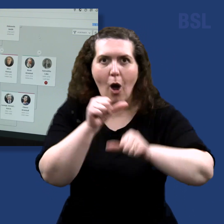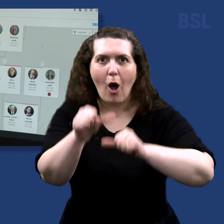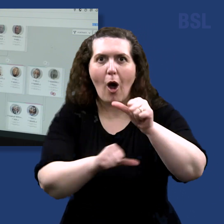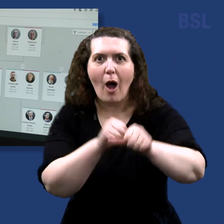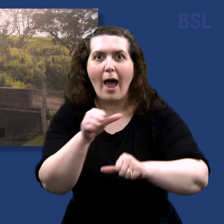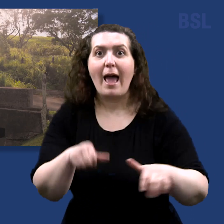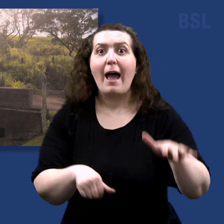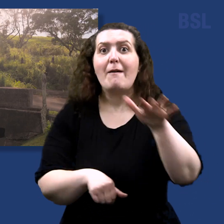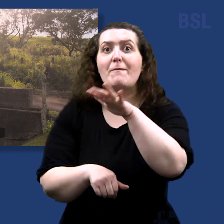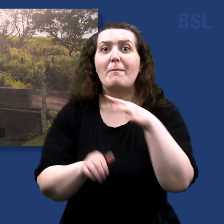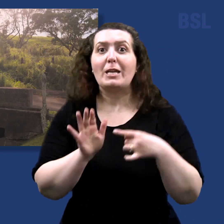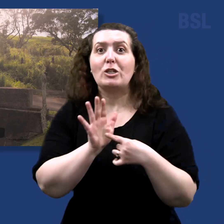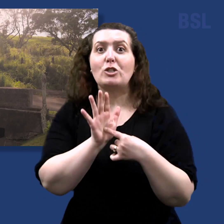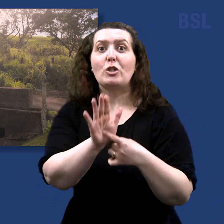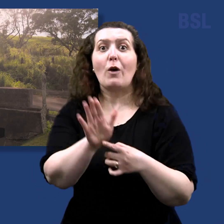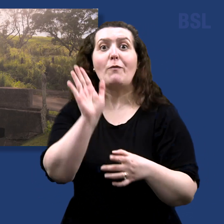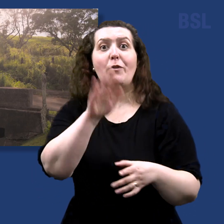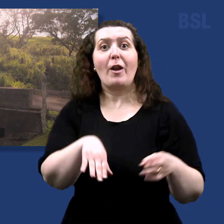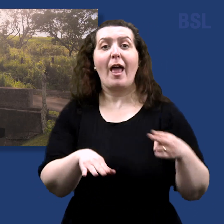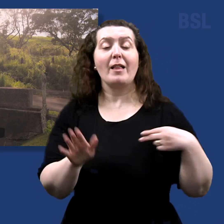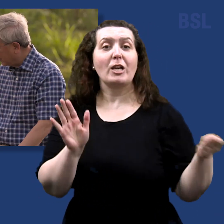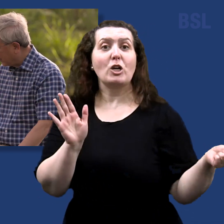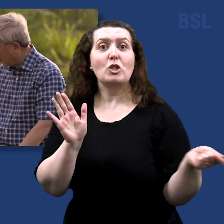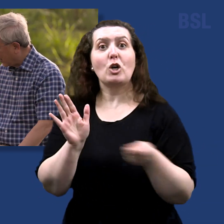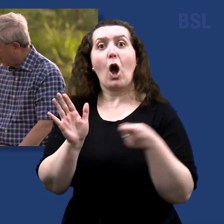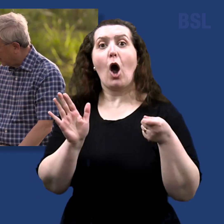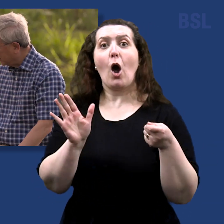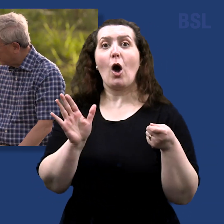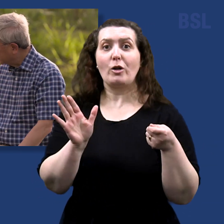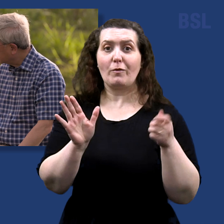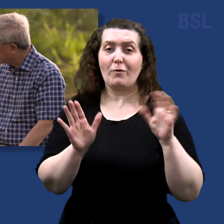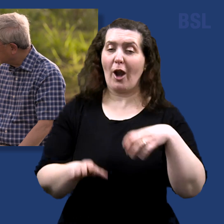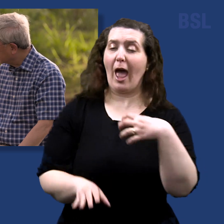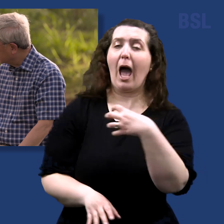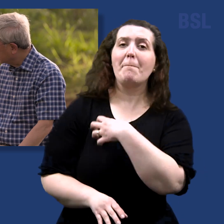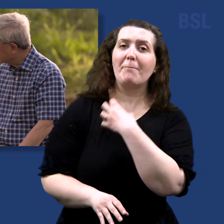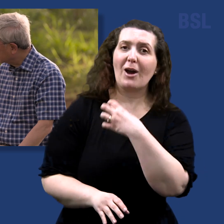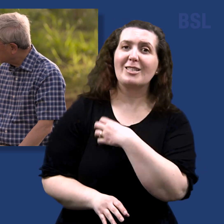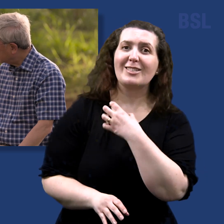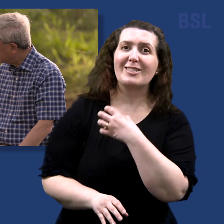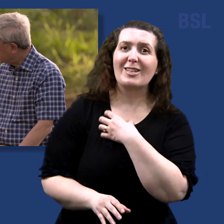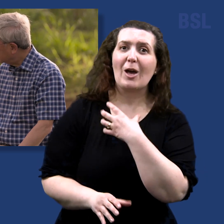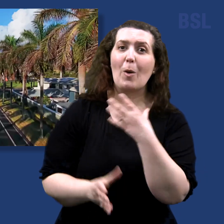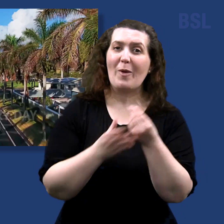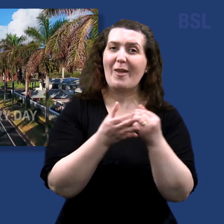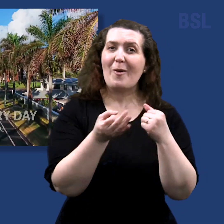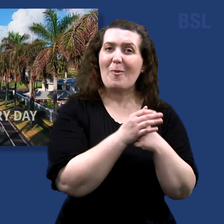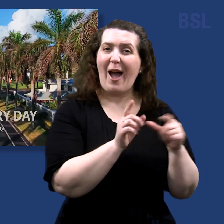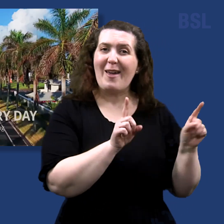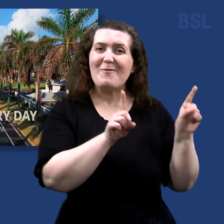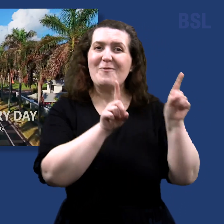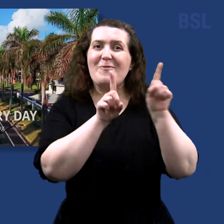of Elder Garrett W. Gong of the Quorum of the Twelve Apostles and his wife Susan during Family Discovery Day.